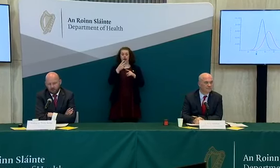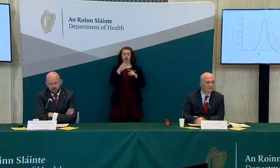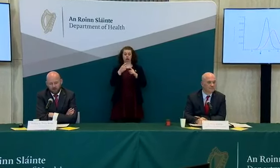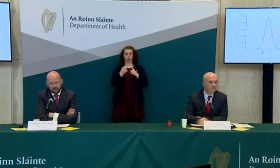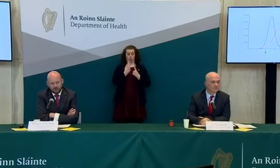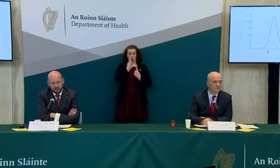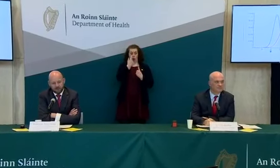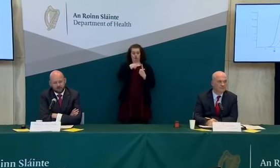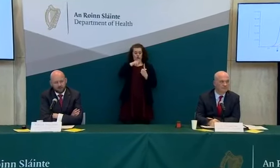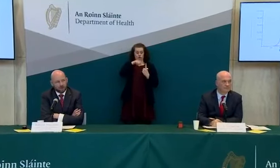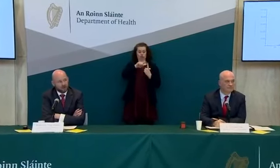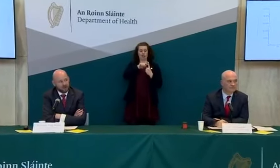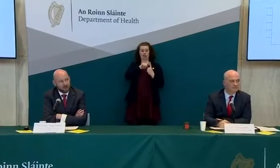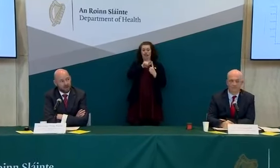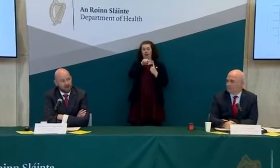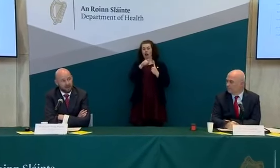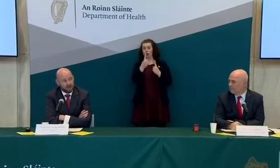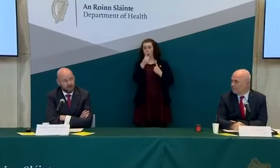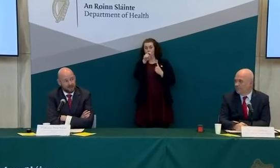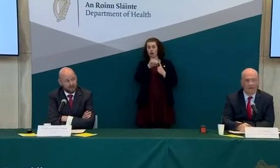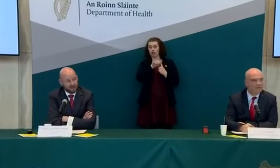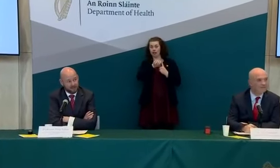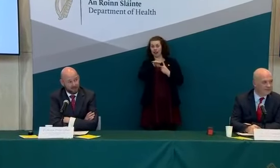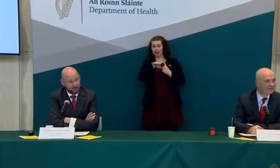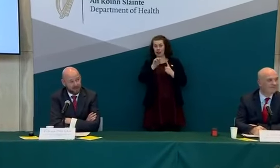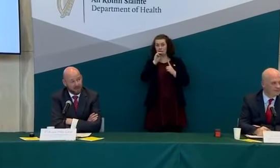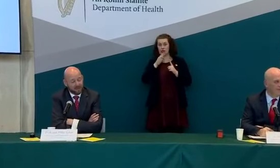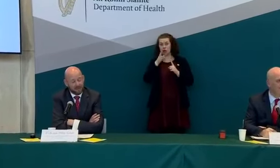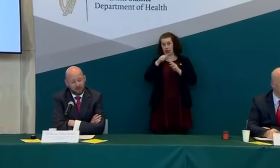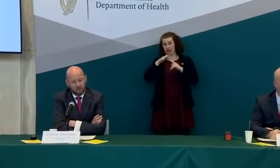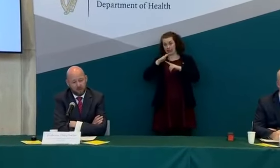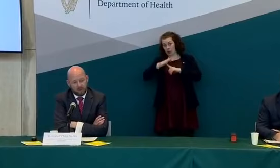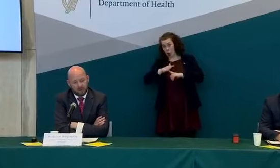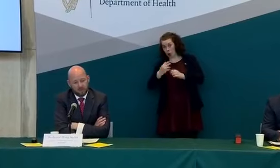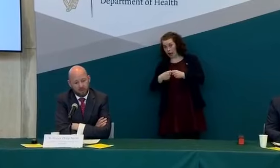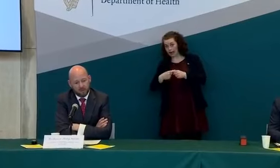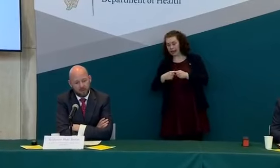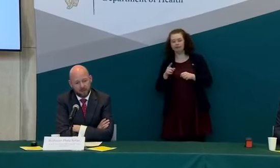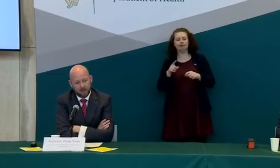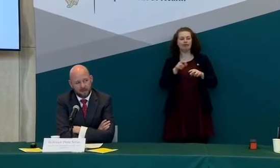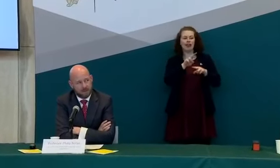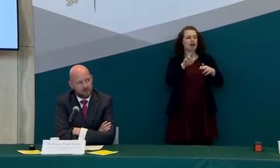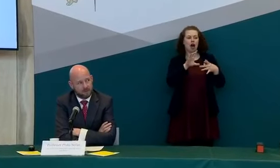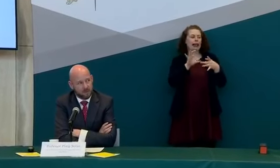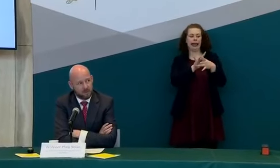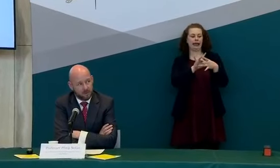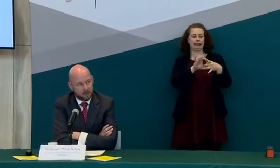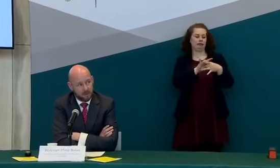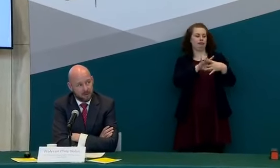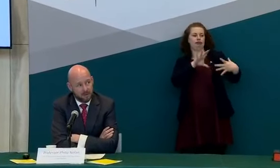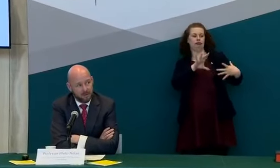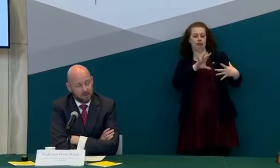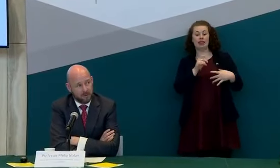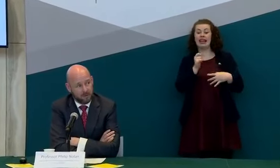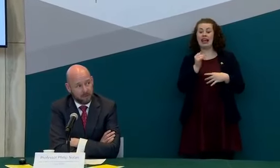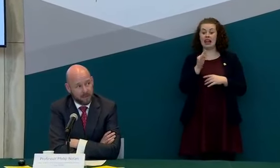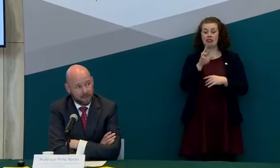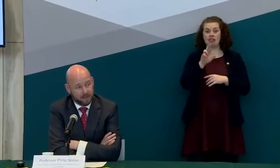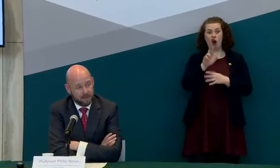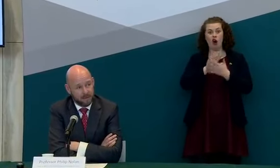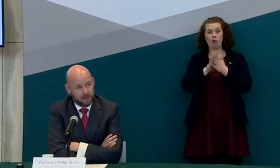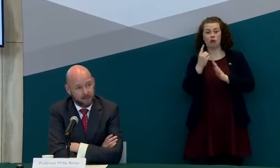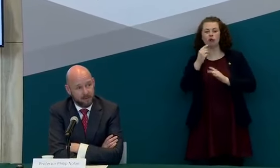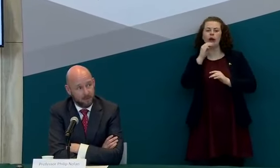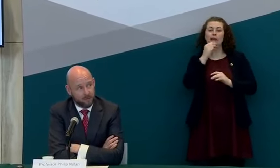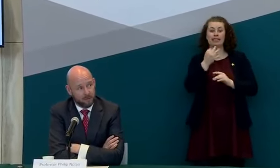no no no it's an utterly non-linear relationship non okay so so if you get r down to one what you expect